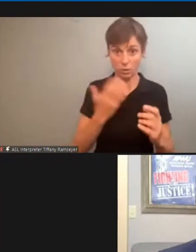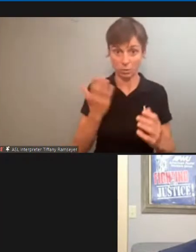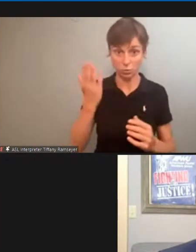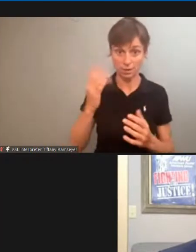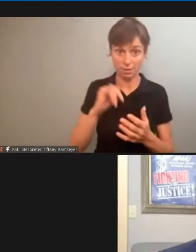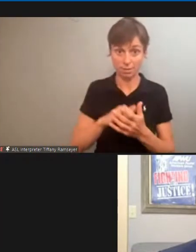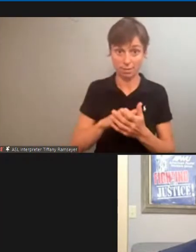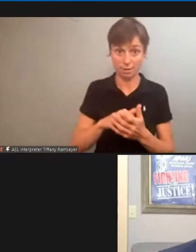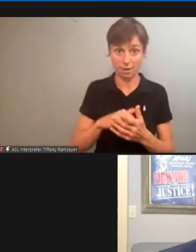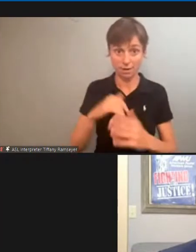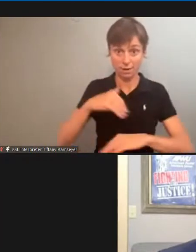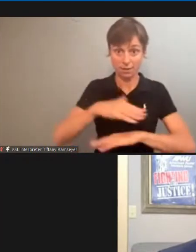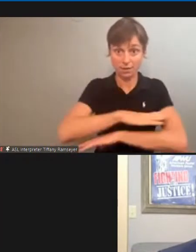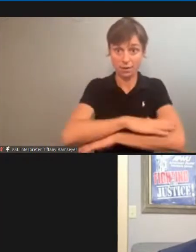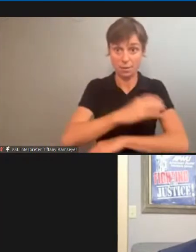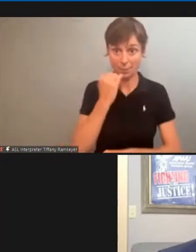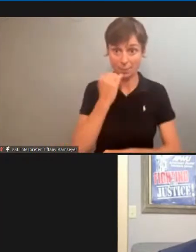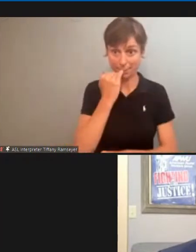at the table?